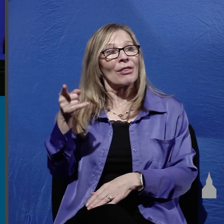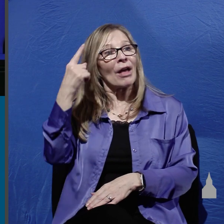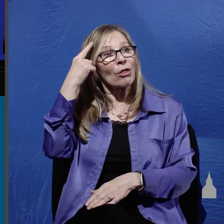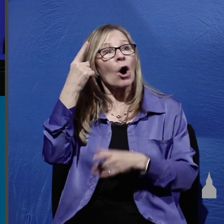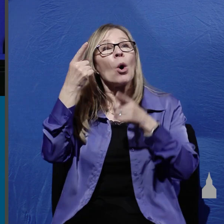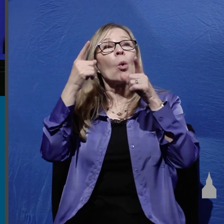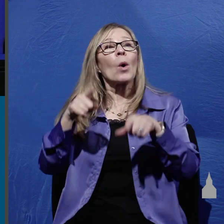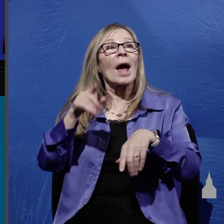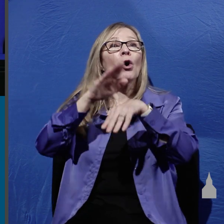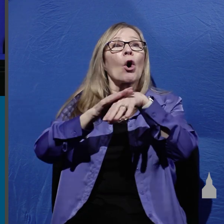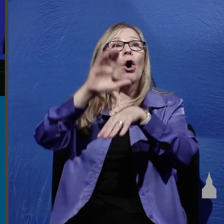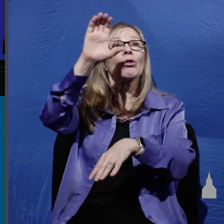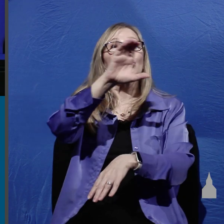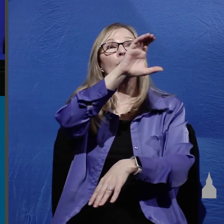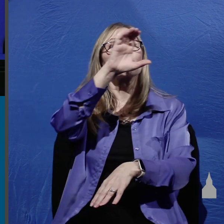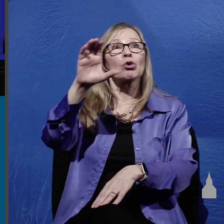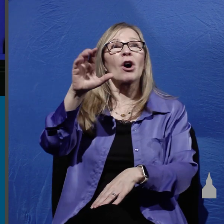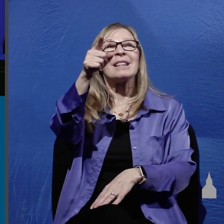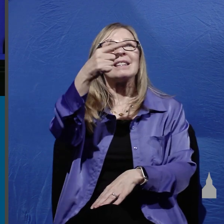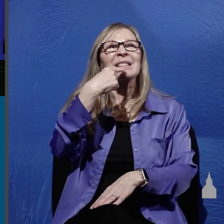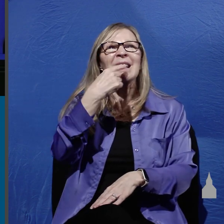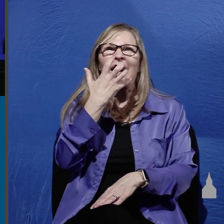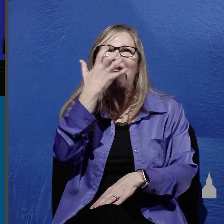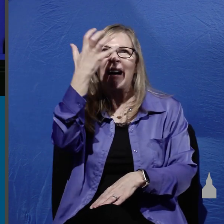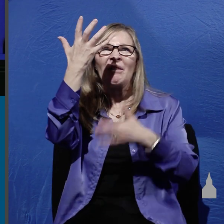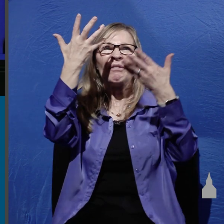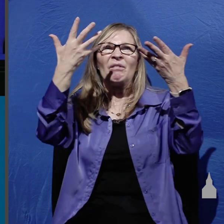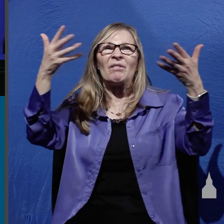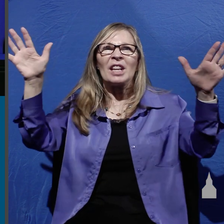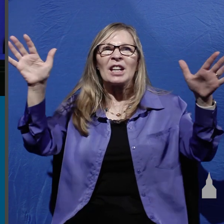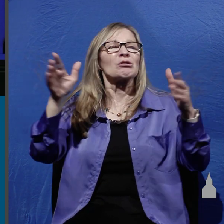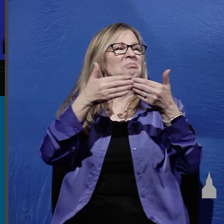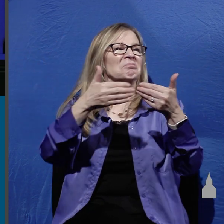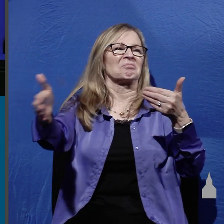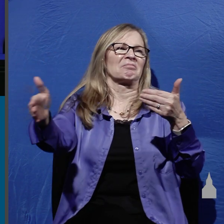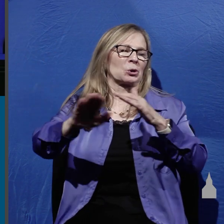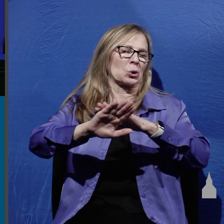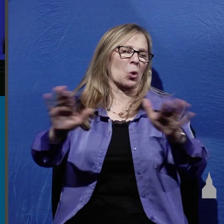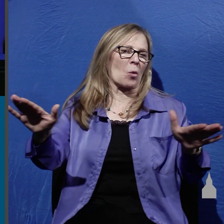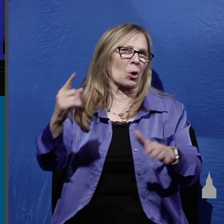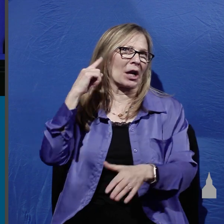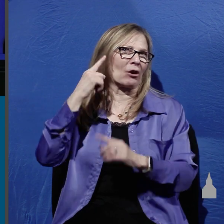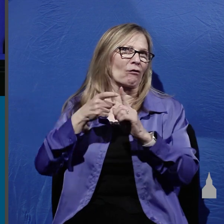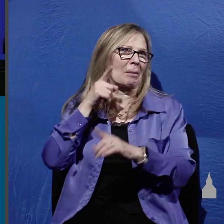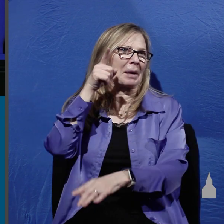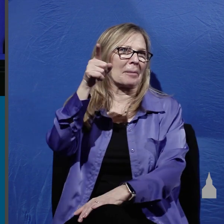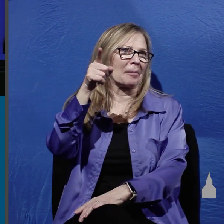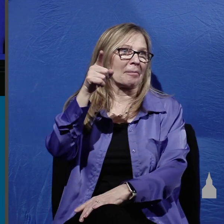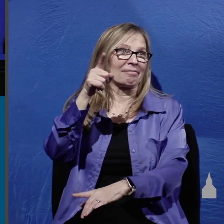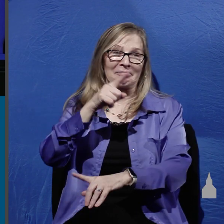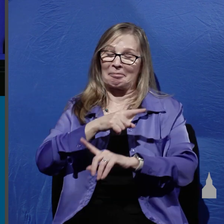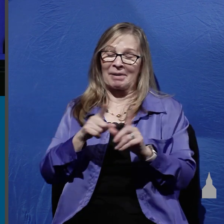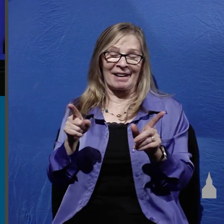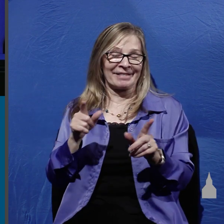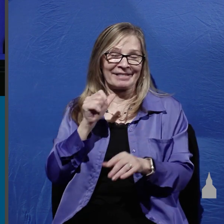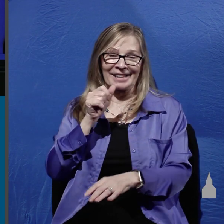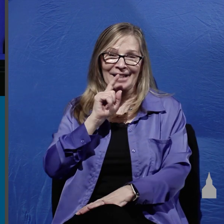on the cross it's finished that was all they were going to hear from him and about him but that wasn't the case because they would soon hear